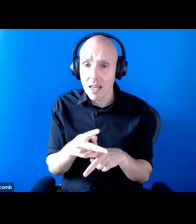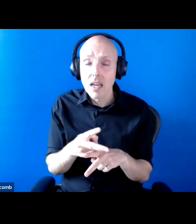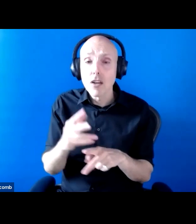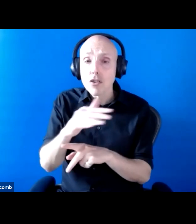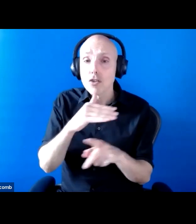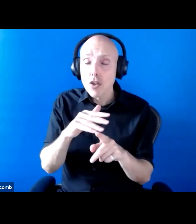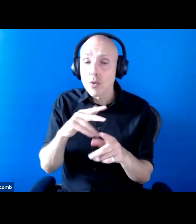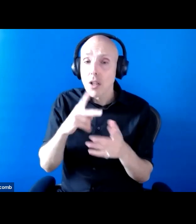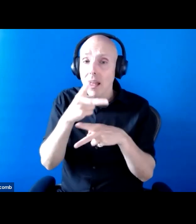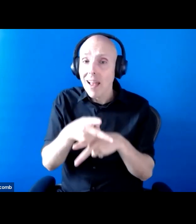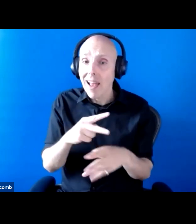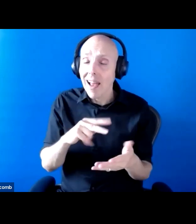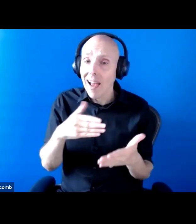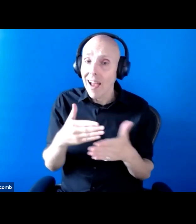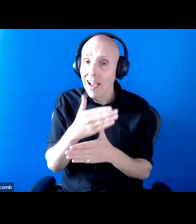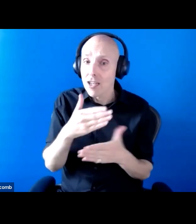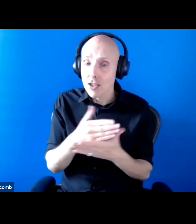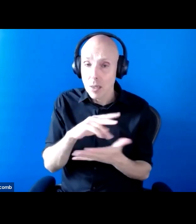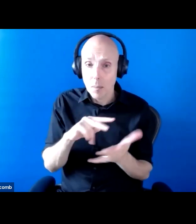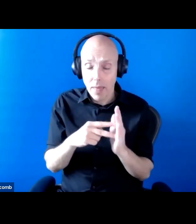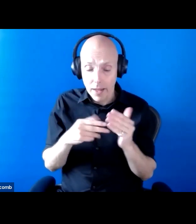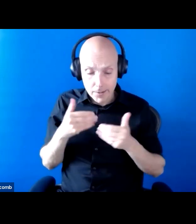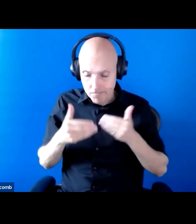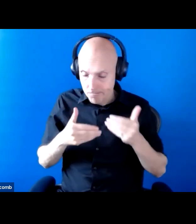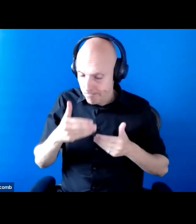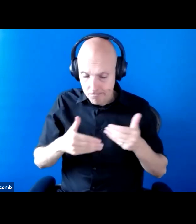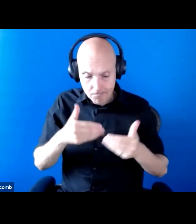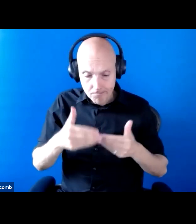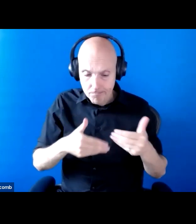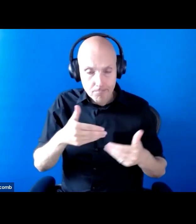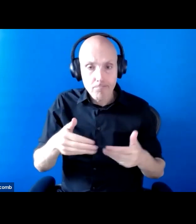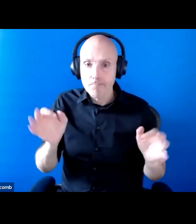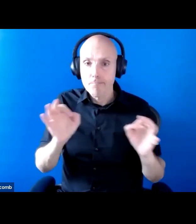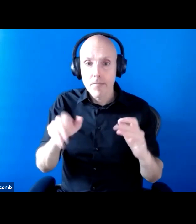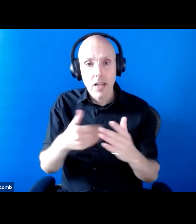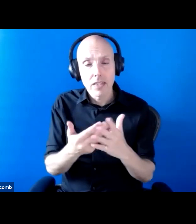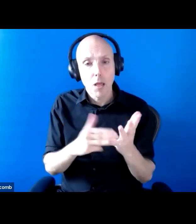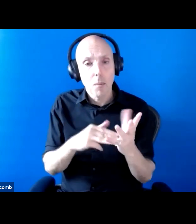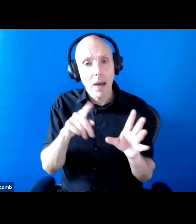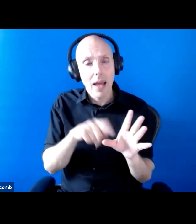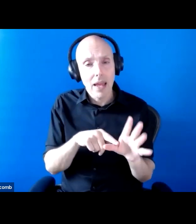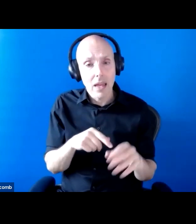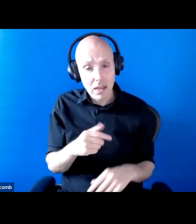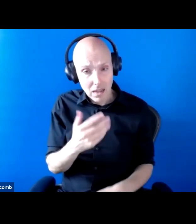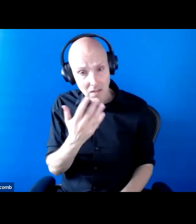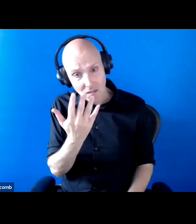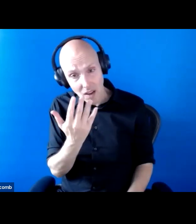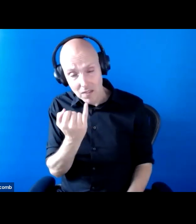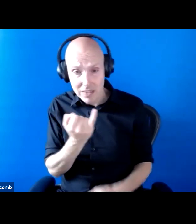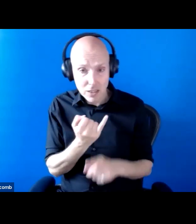plan till well into early May. So five or six weeks after the pandemic had